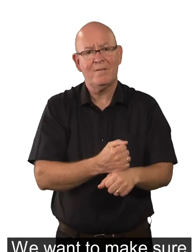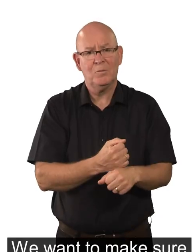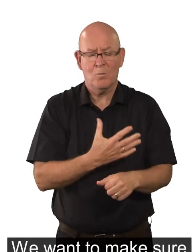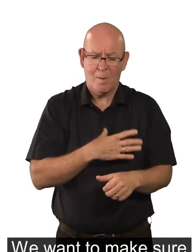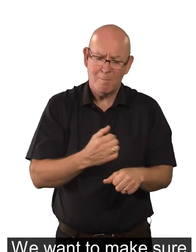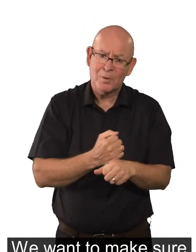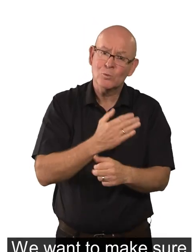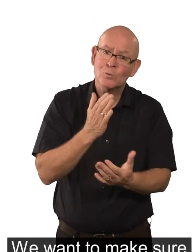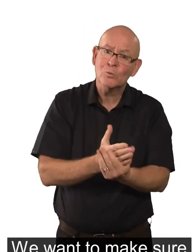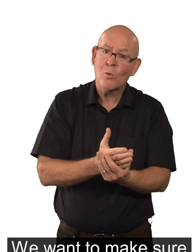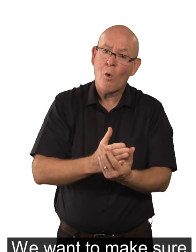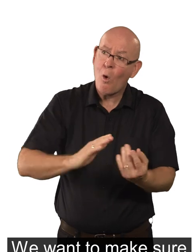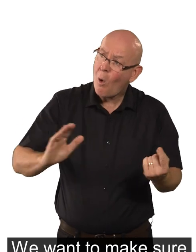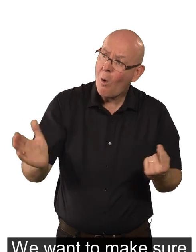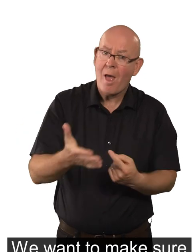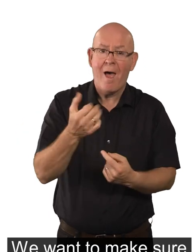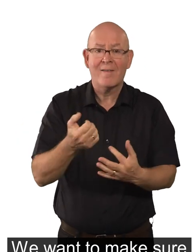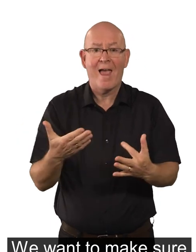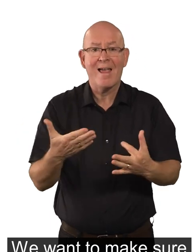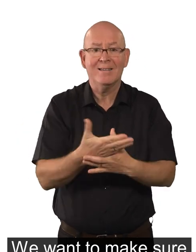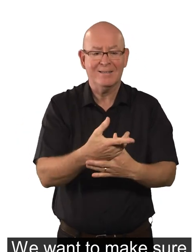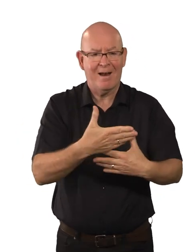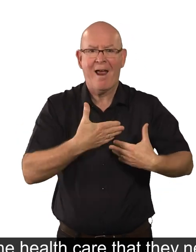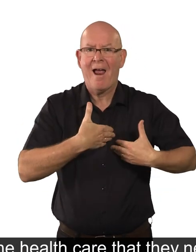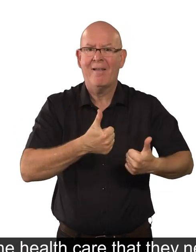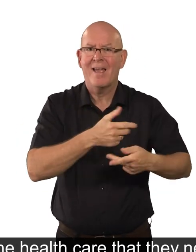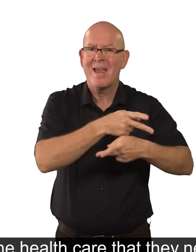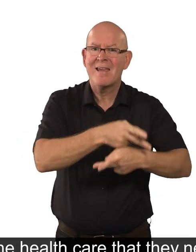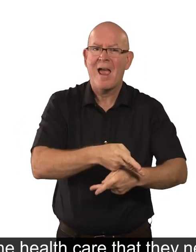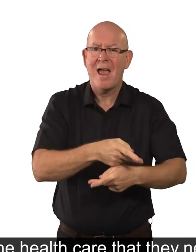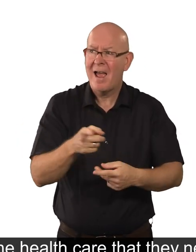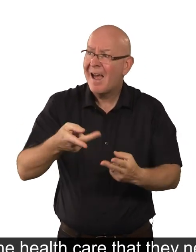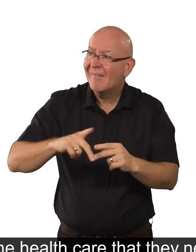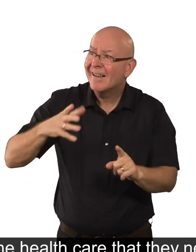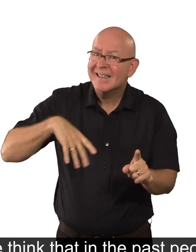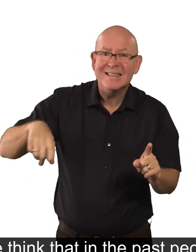We want to make sure that everyone has access to the health care that they need.